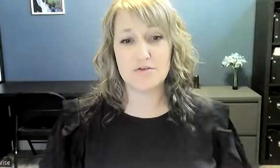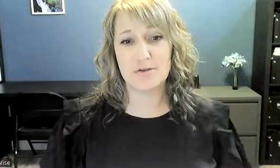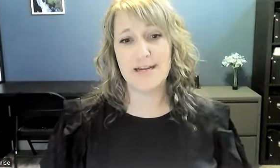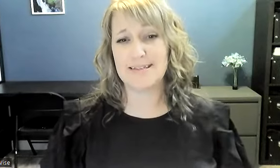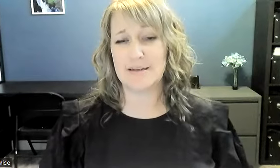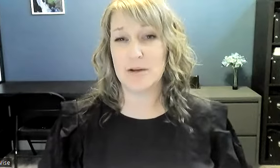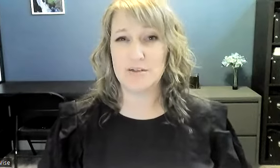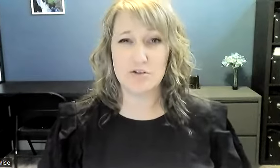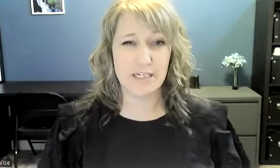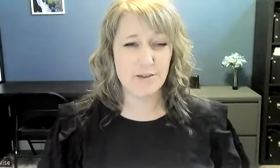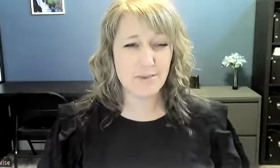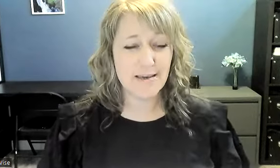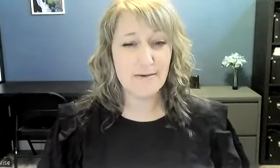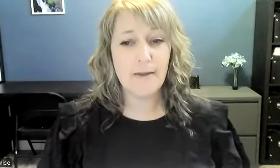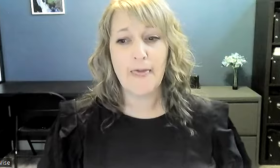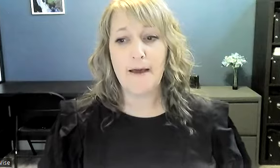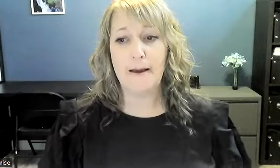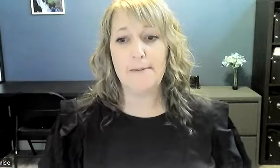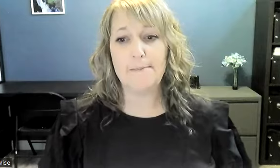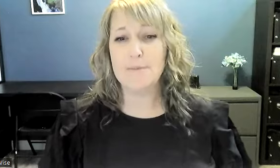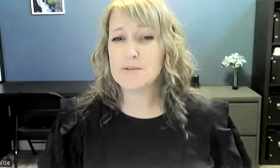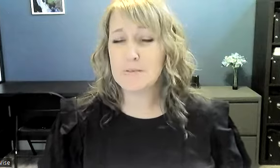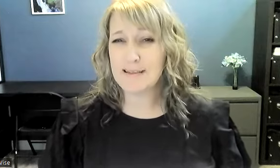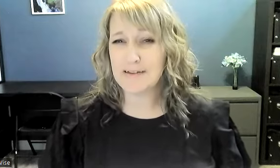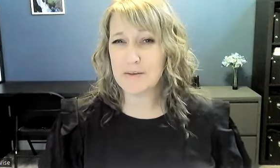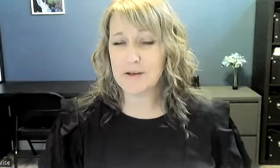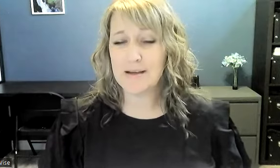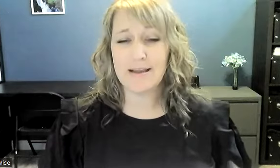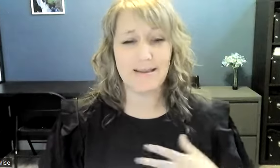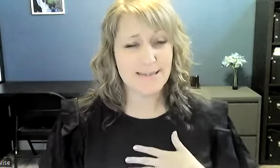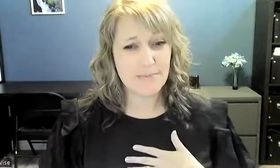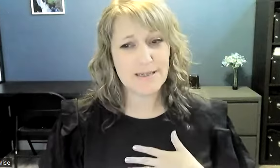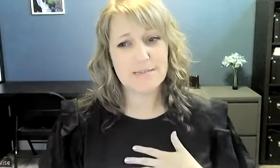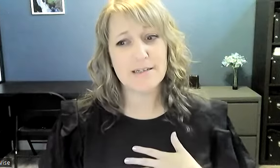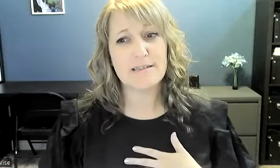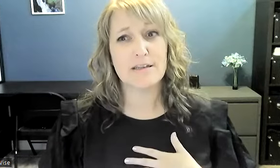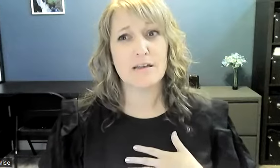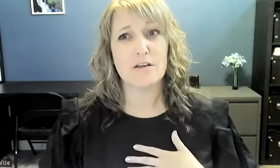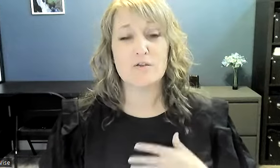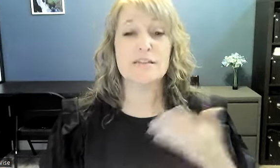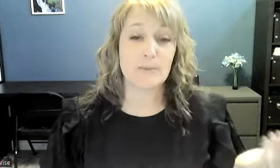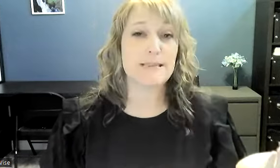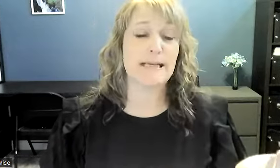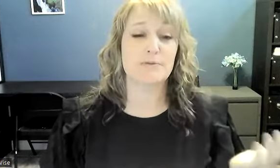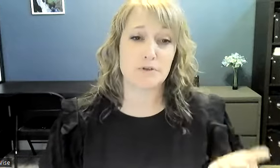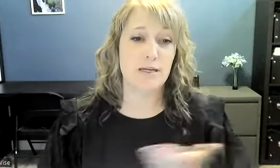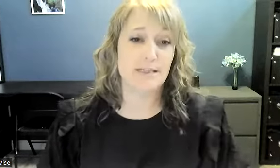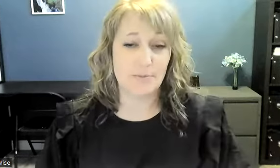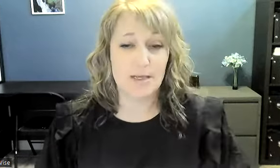train and subway interchangeably um most people in the deaf community at least in my experience use separate signs for train and subway